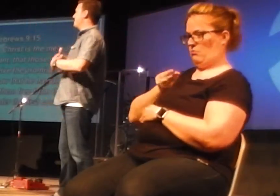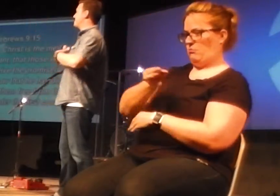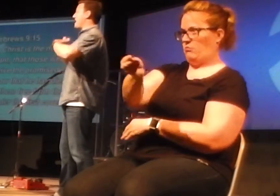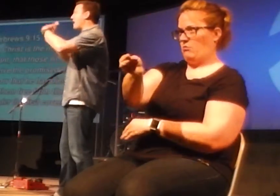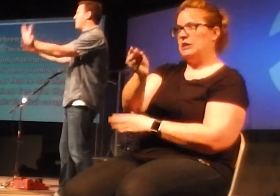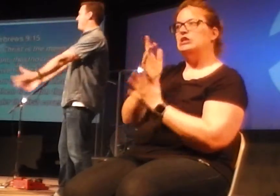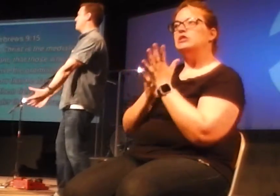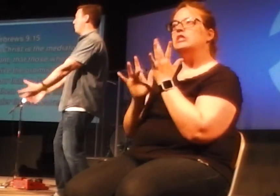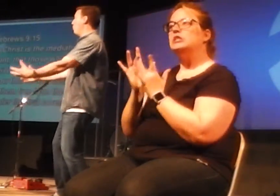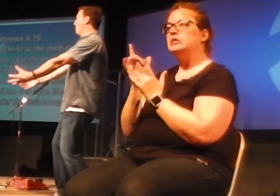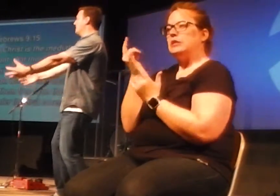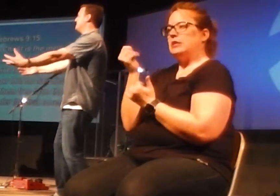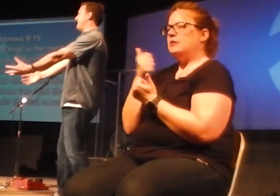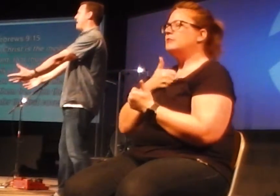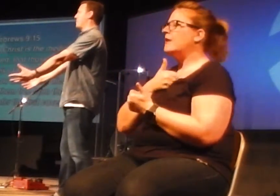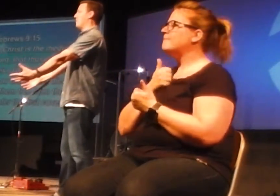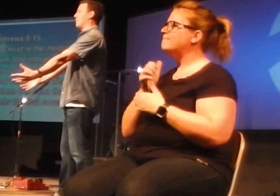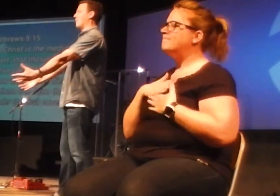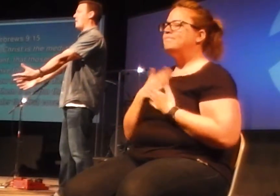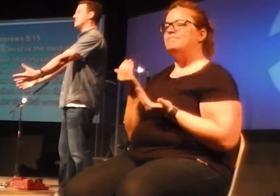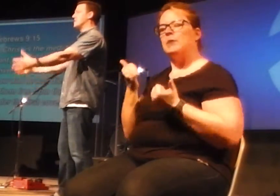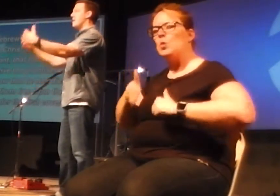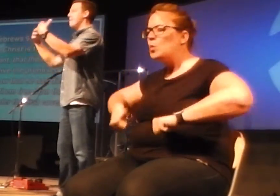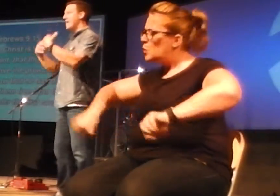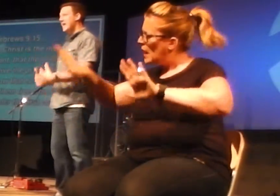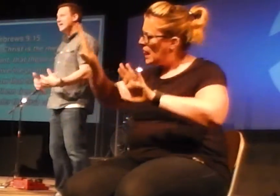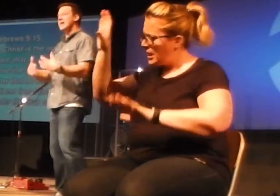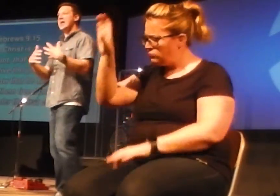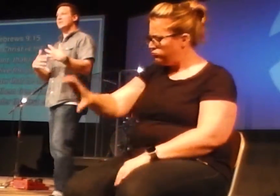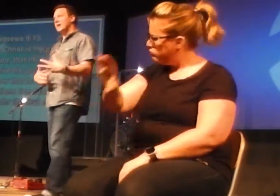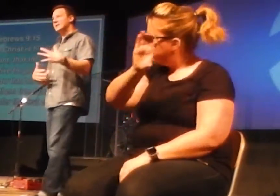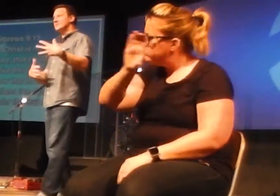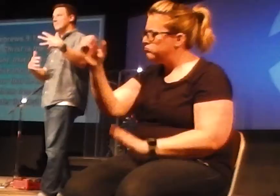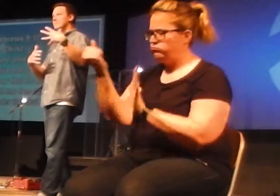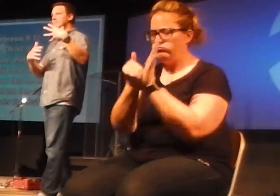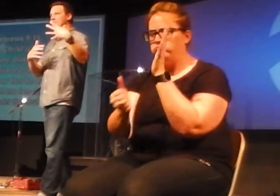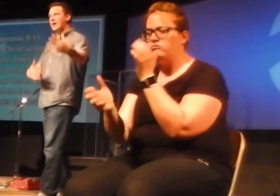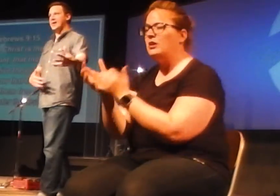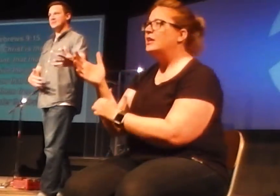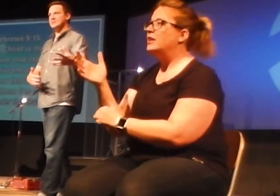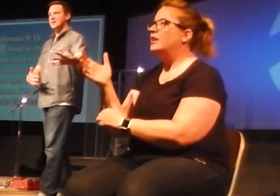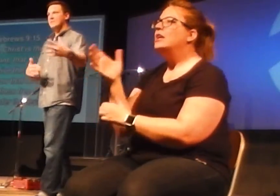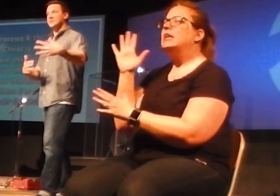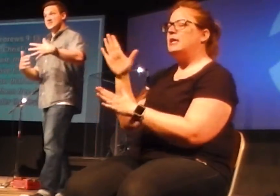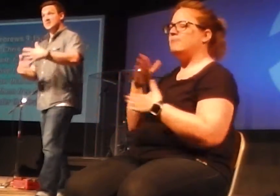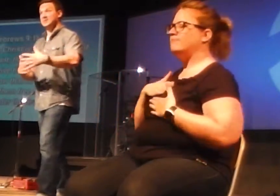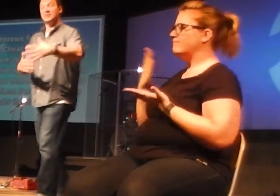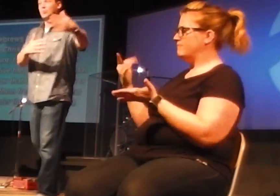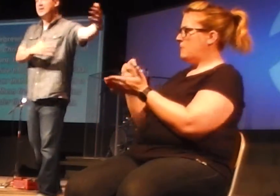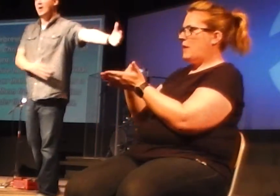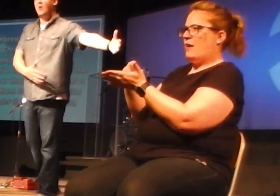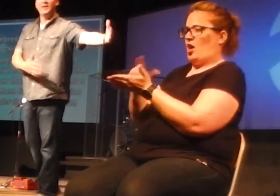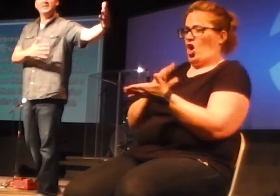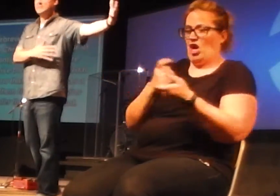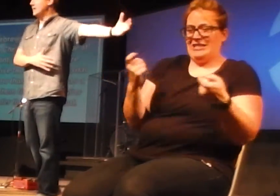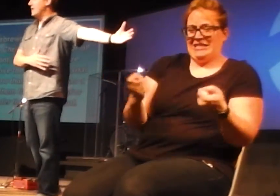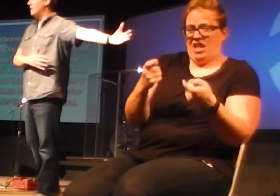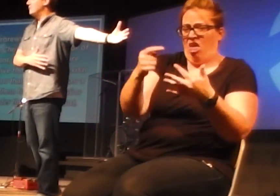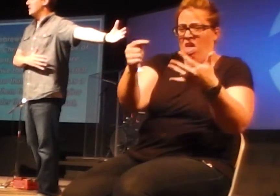his sacrificial, willing death on the cross, paid a ransom price for the sins that we all had committed under the